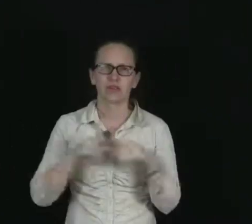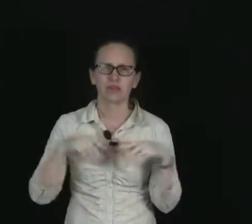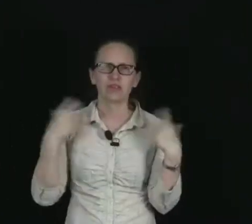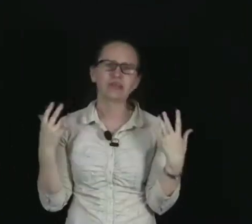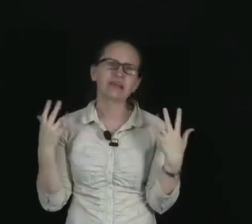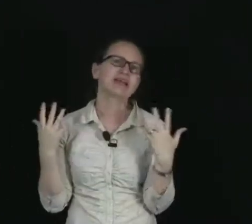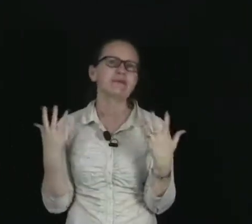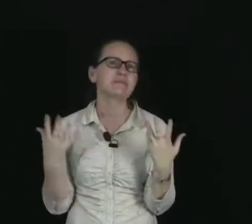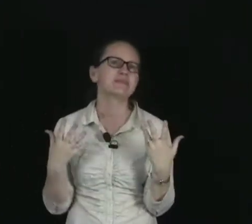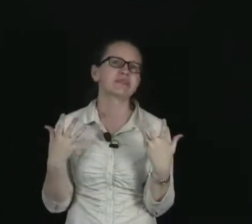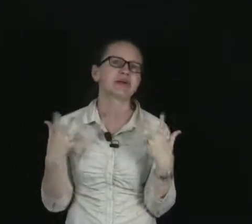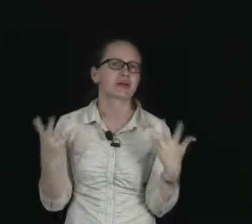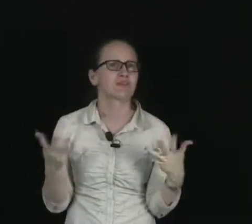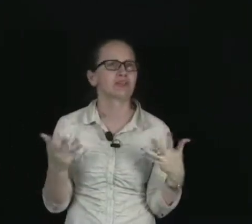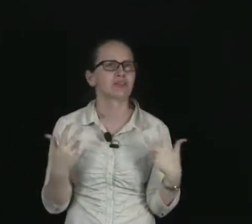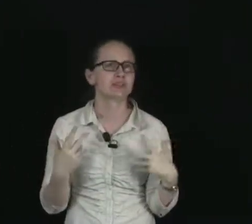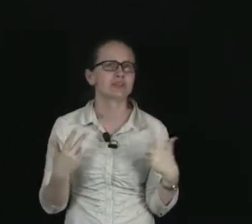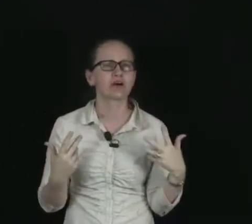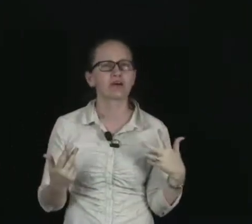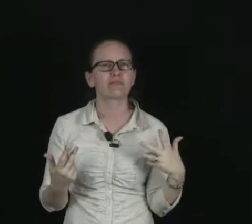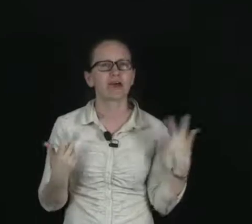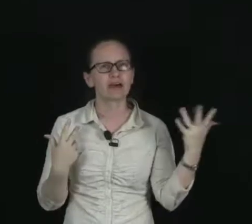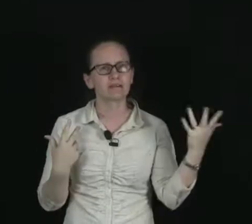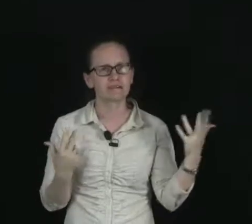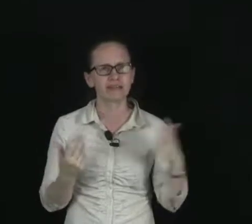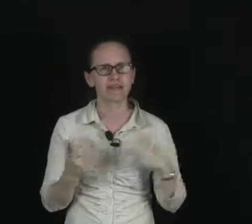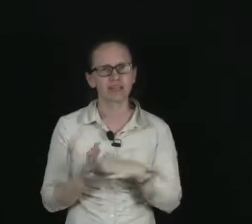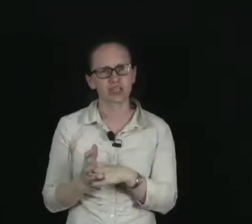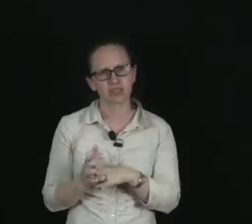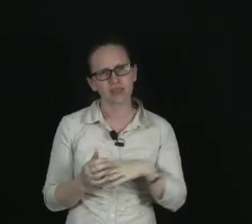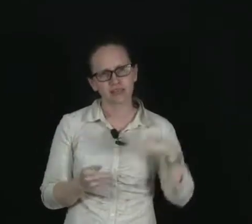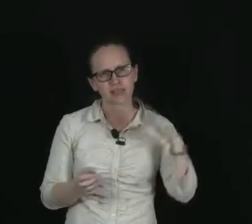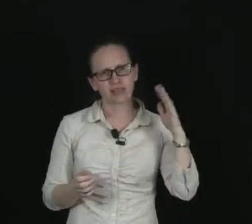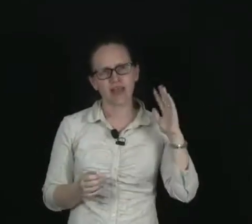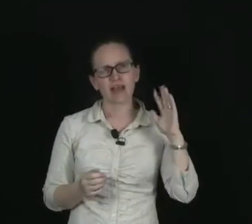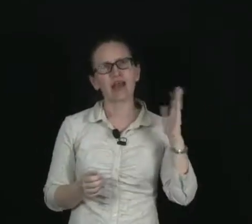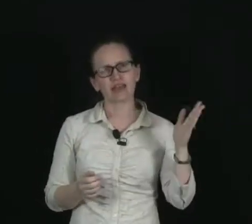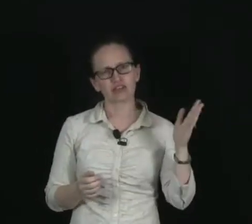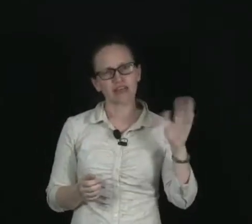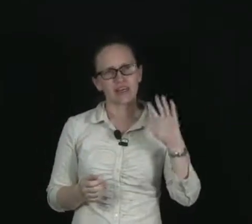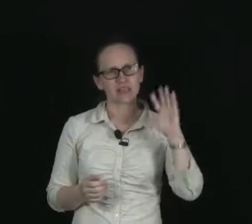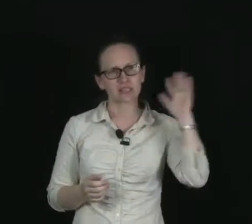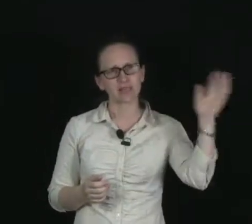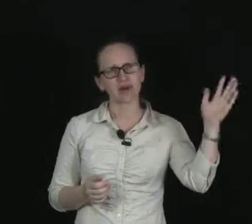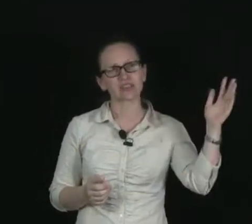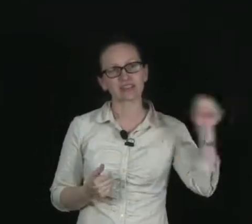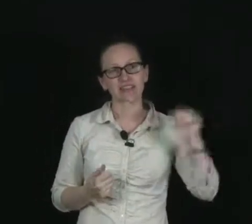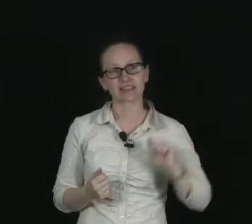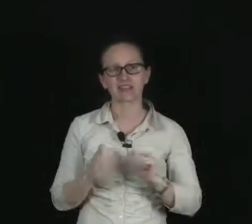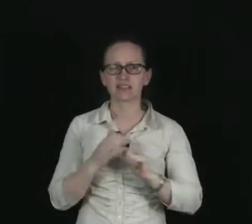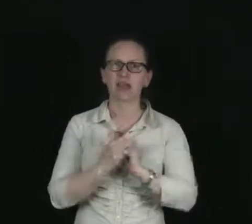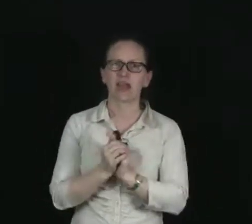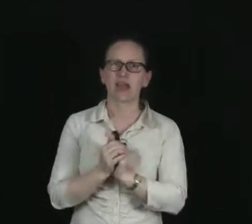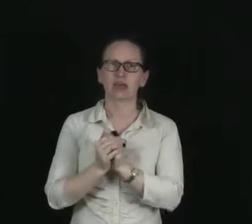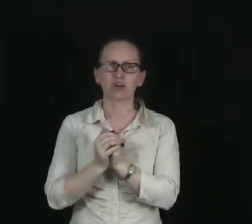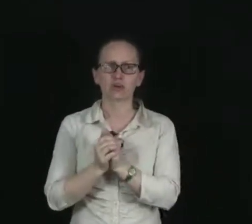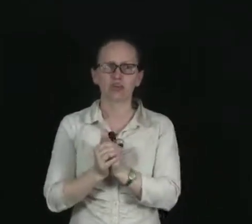So a couple of the common uses of alpha radiation is actually in smoke detectors and also